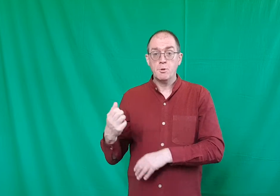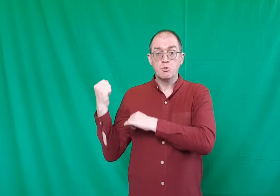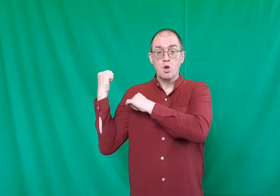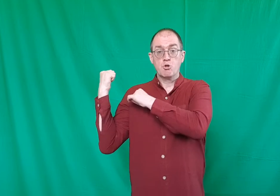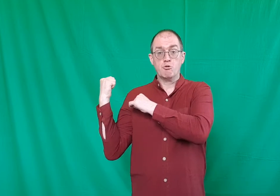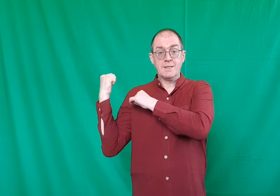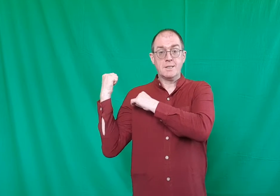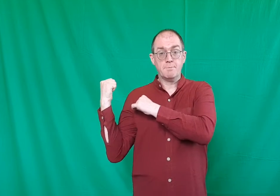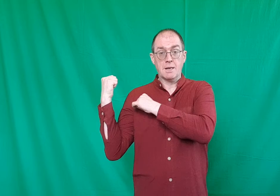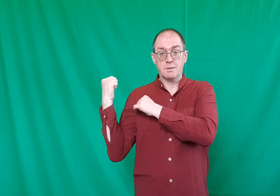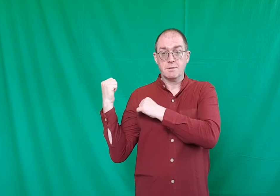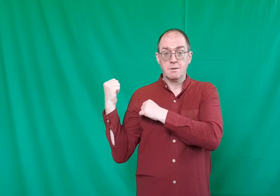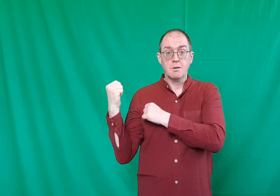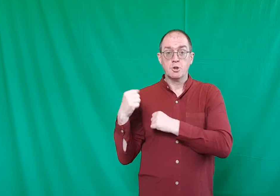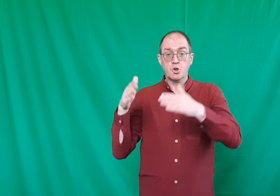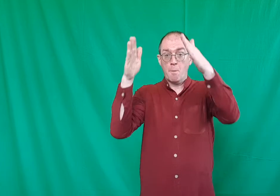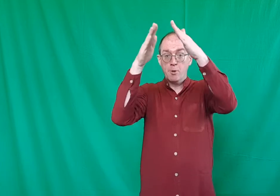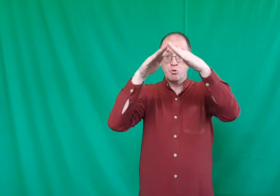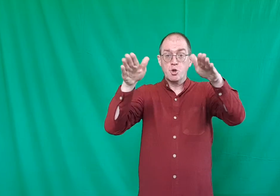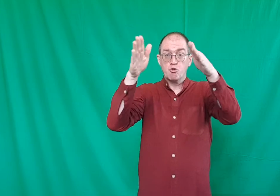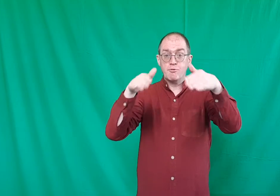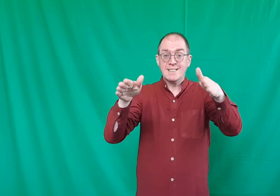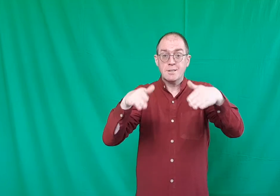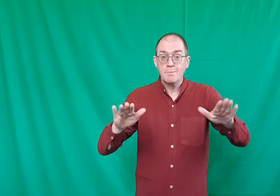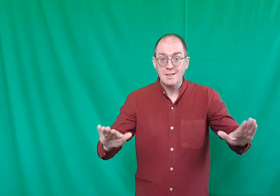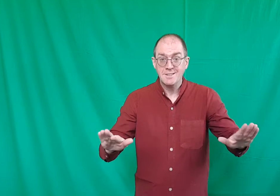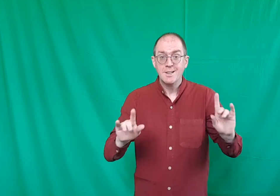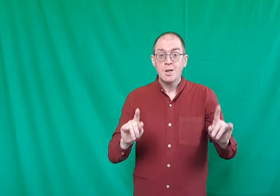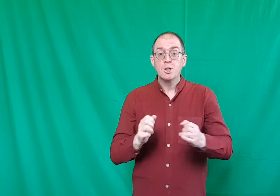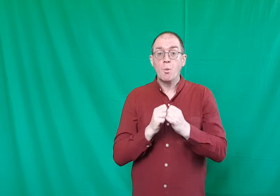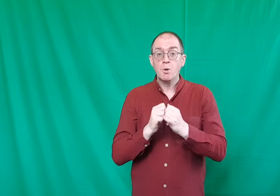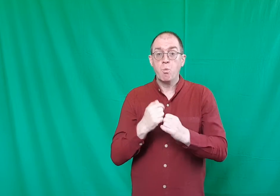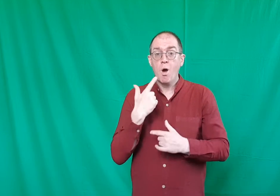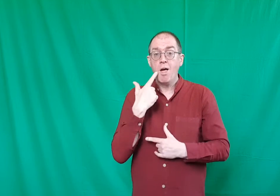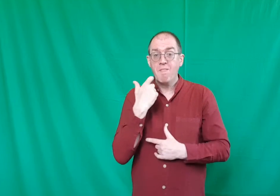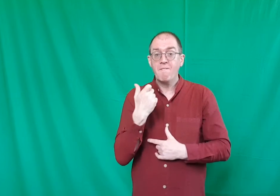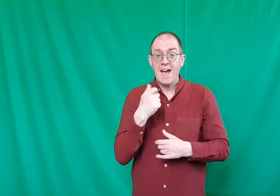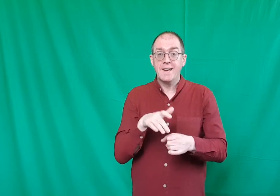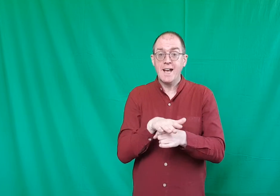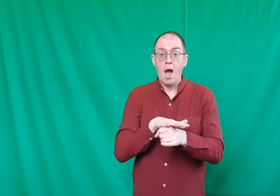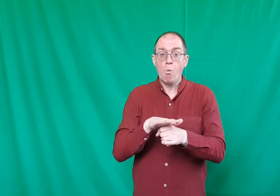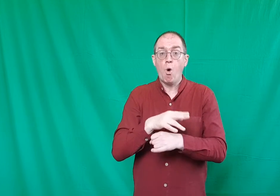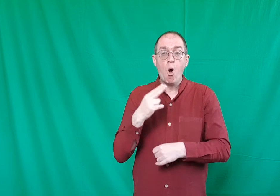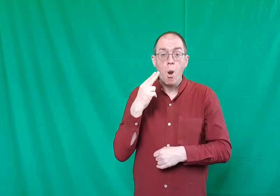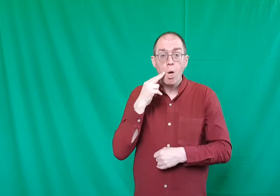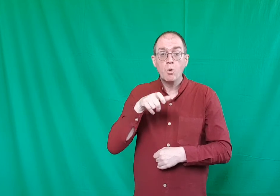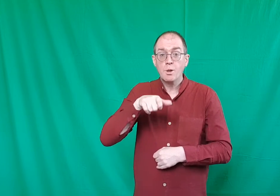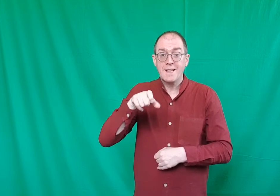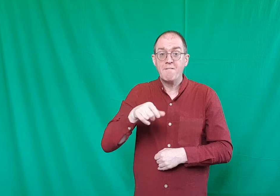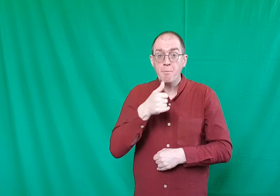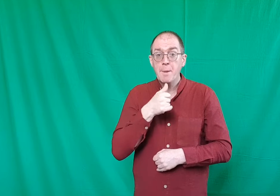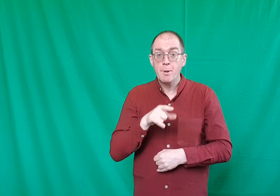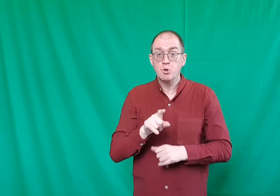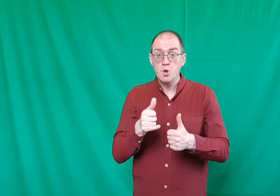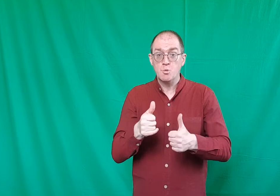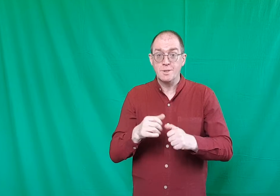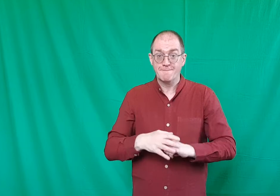use Christmas, some use Christmas. So it's worth finding out what local deaf people use.